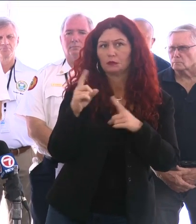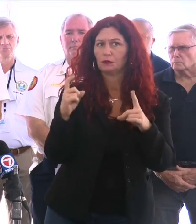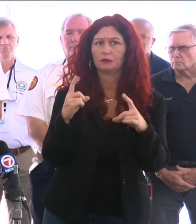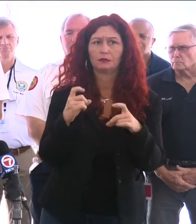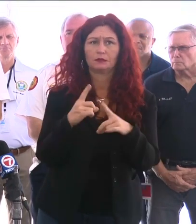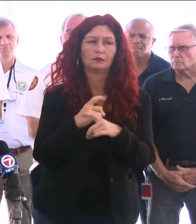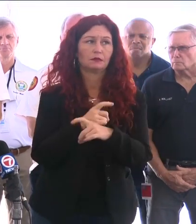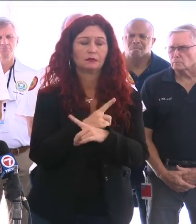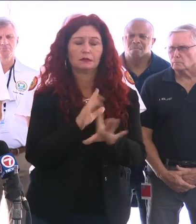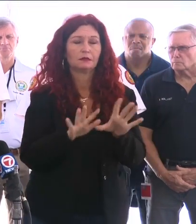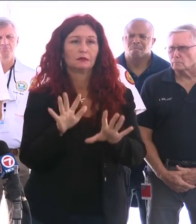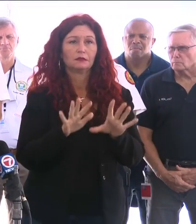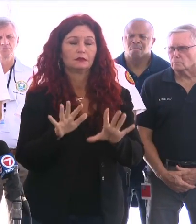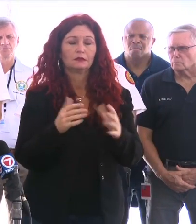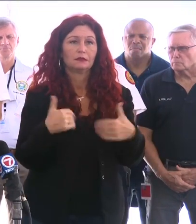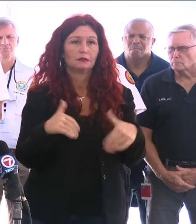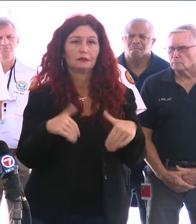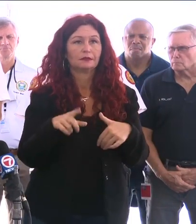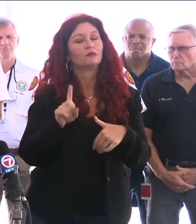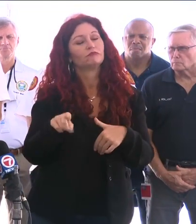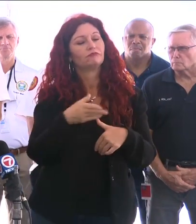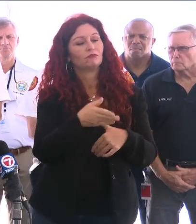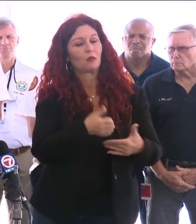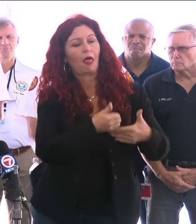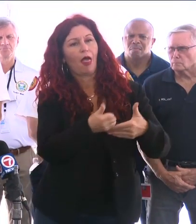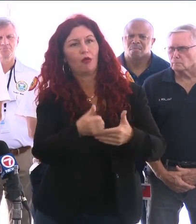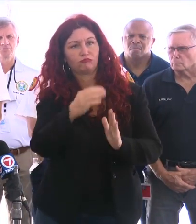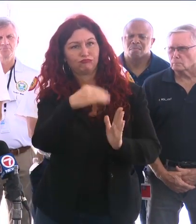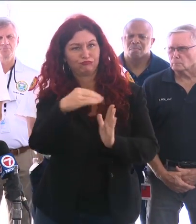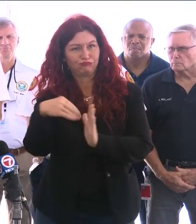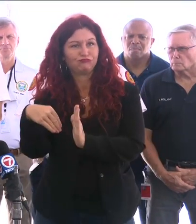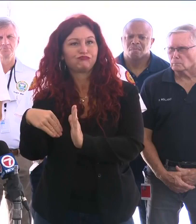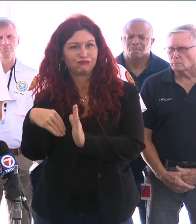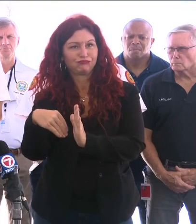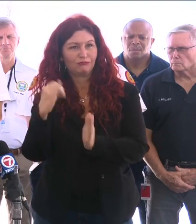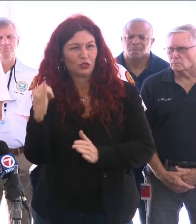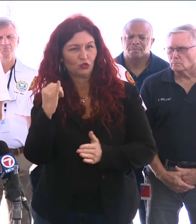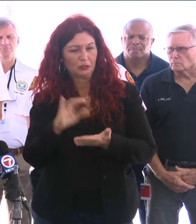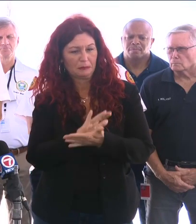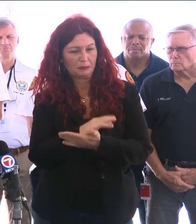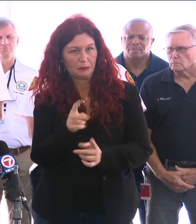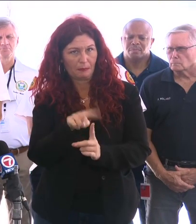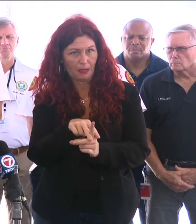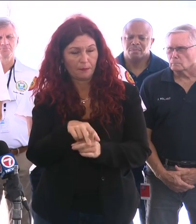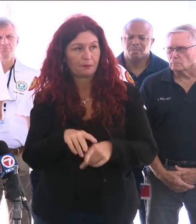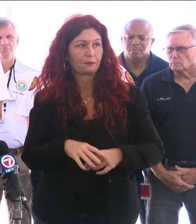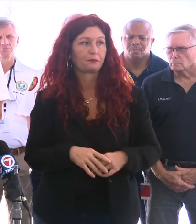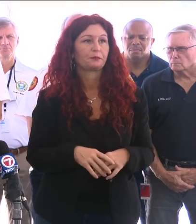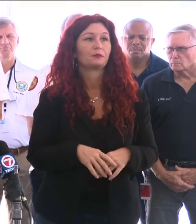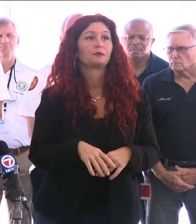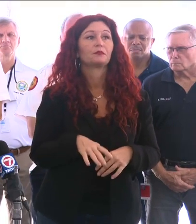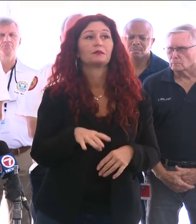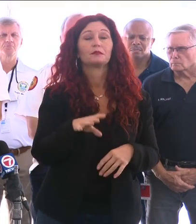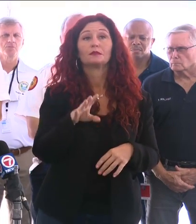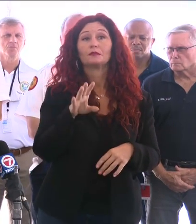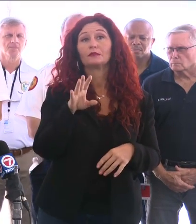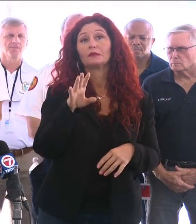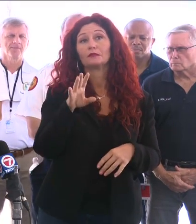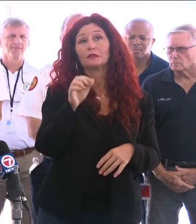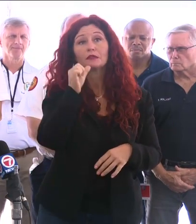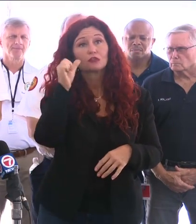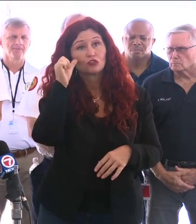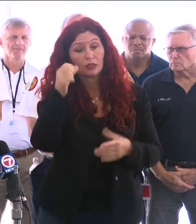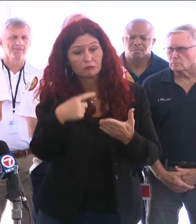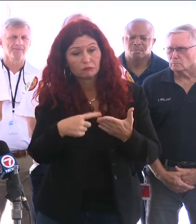of us, and it is an urgent priority. Since the morning of day one, just hours after the collapse,